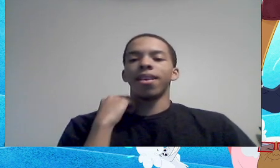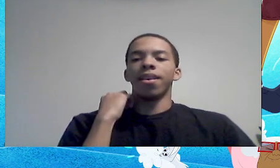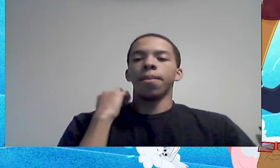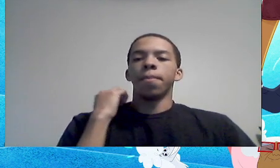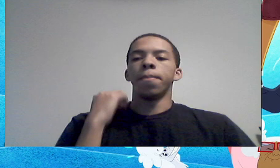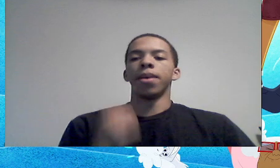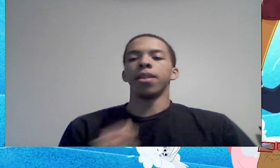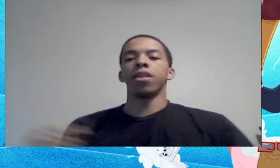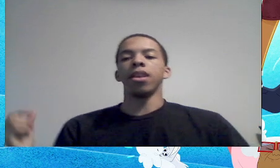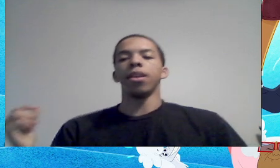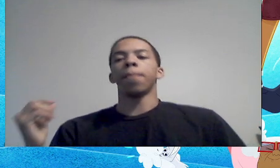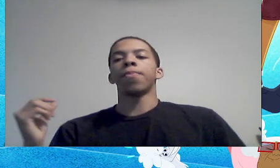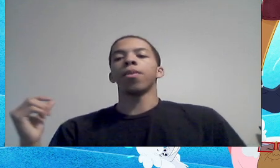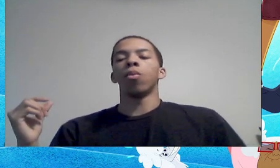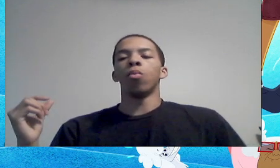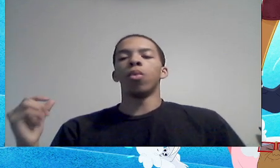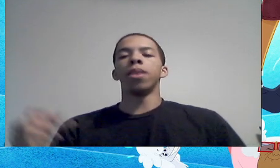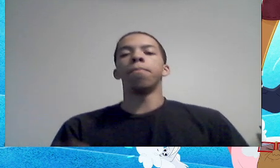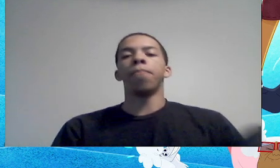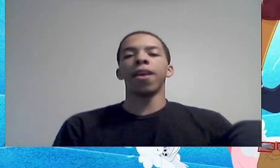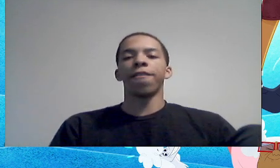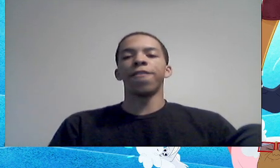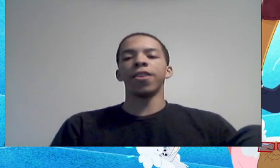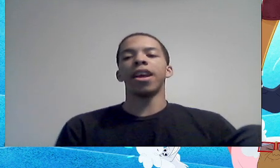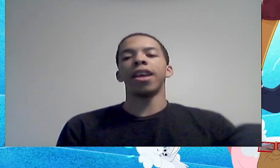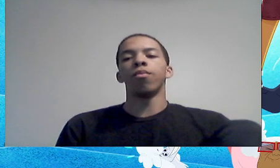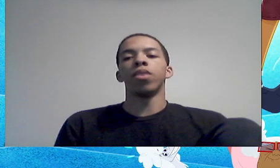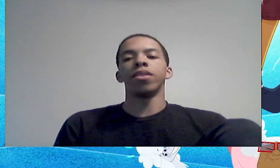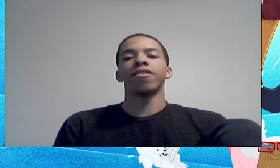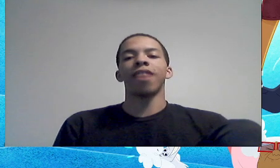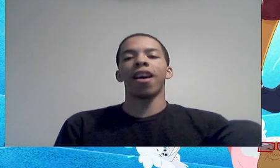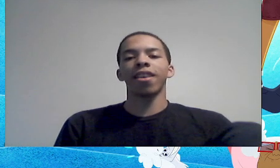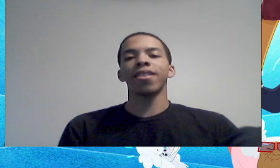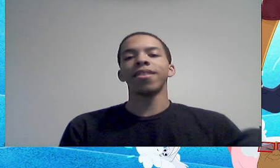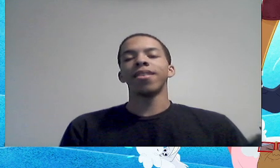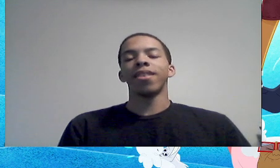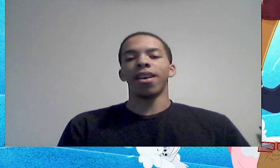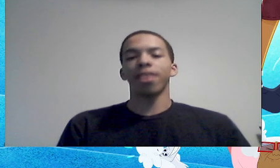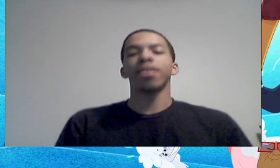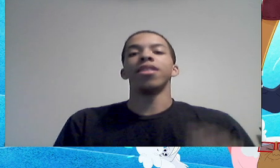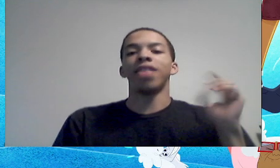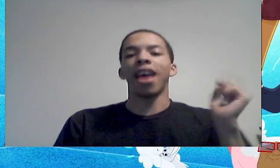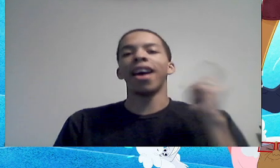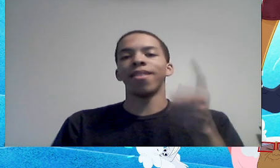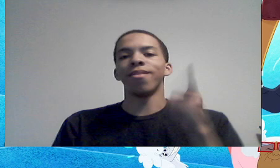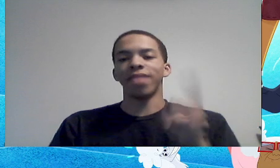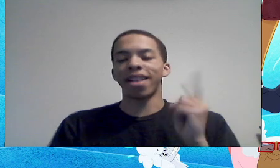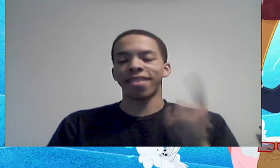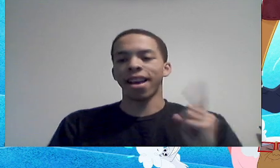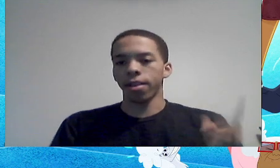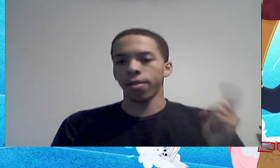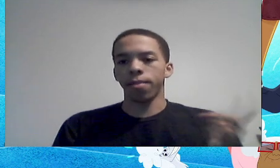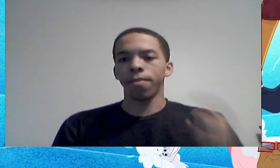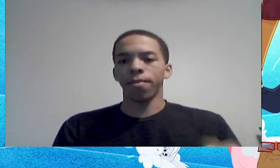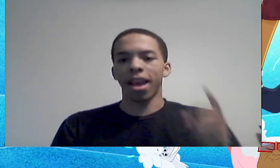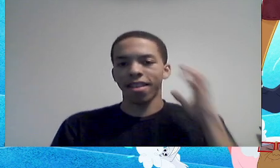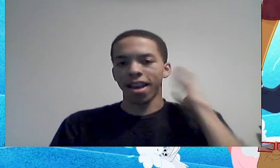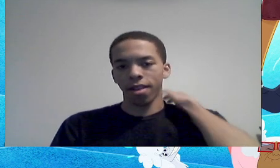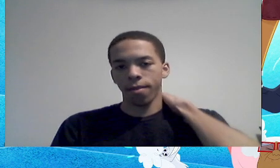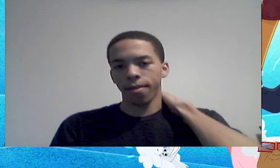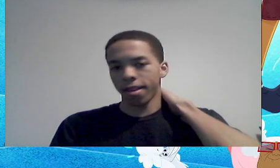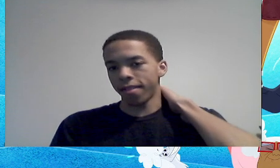that, um, but the one barefoot and one sock, that, that's accurate,